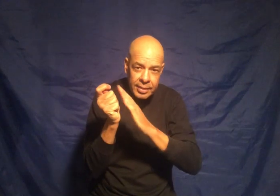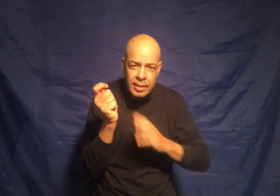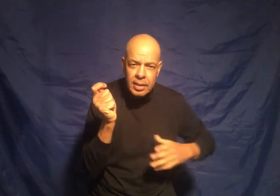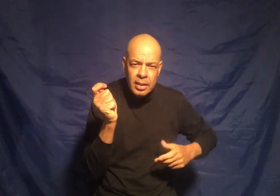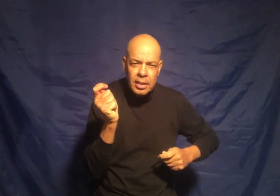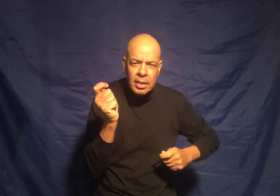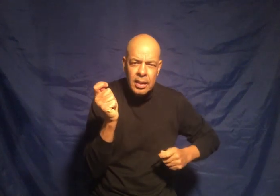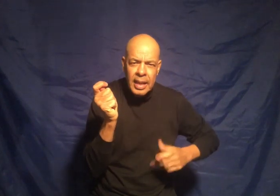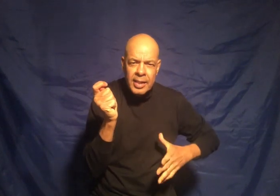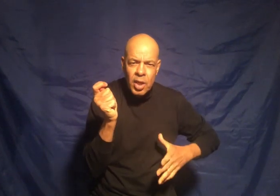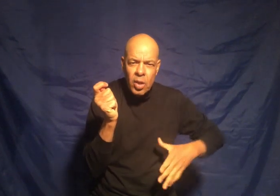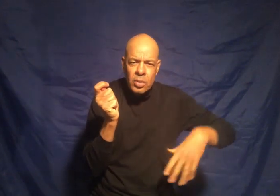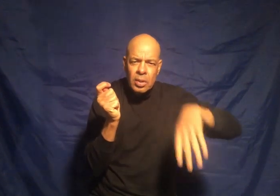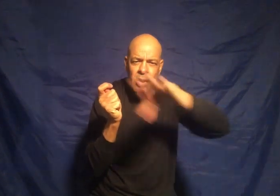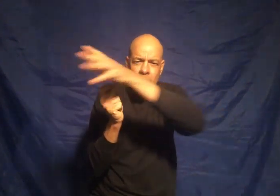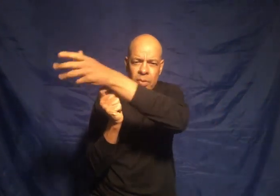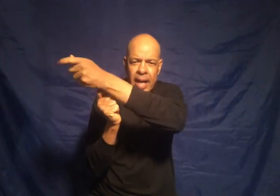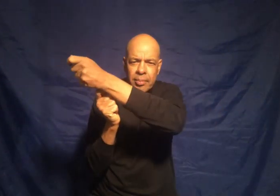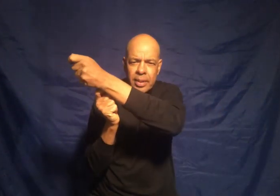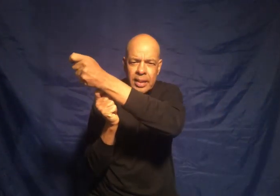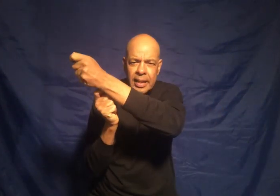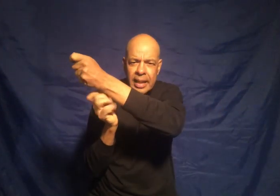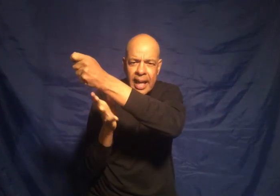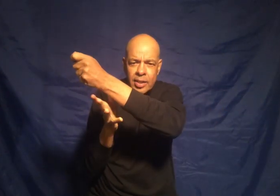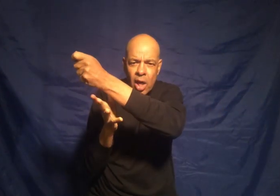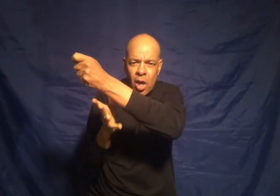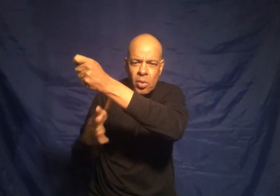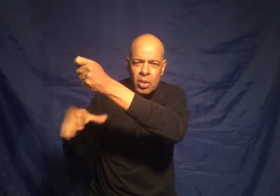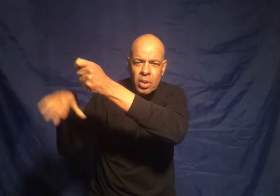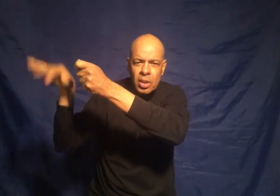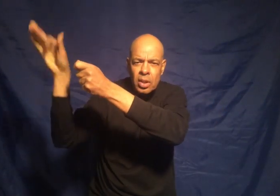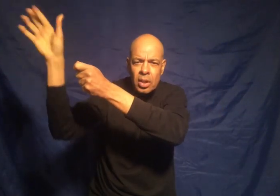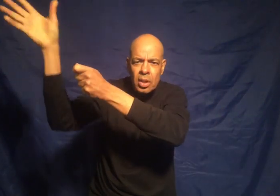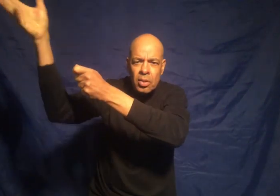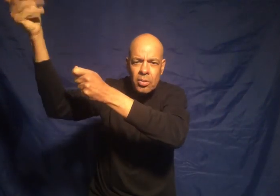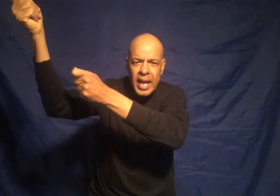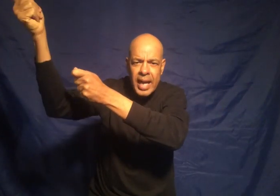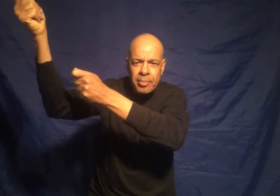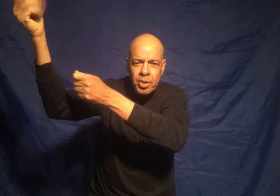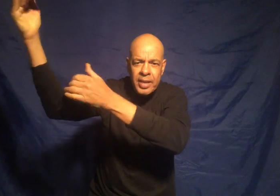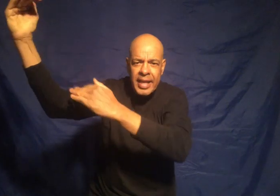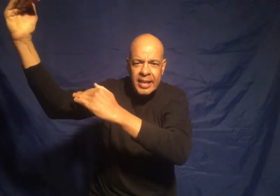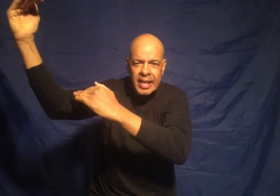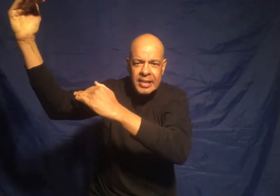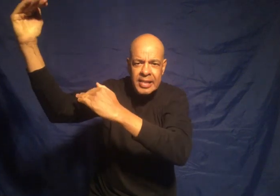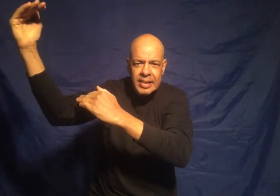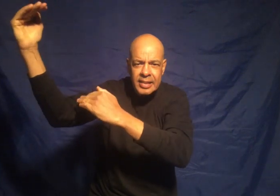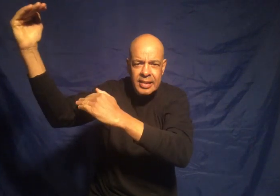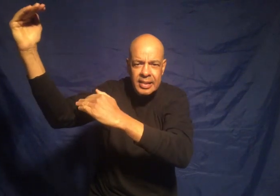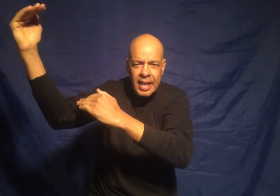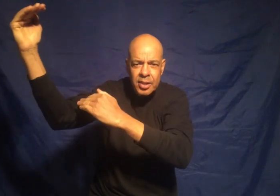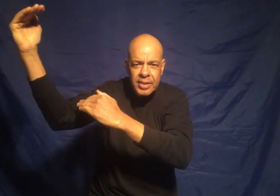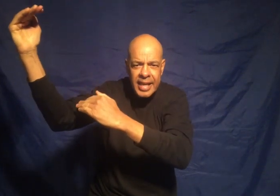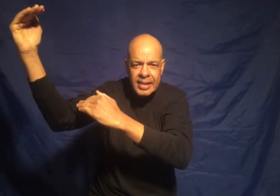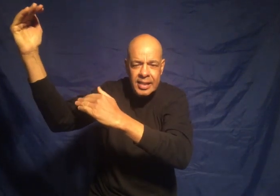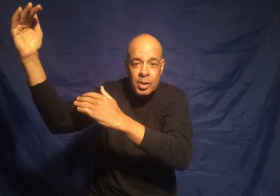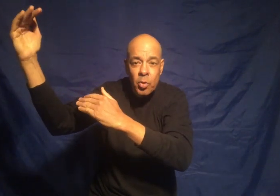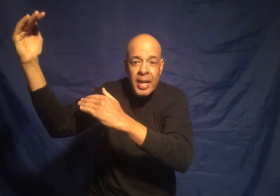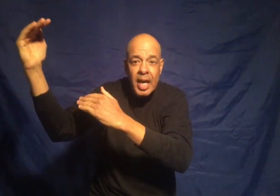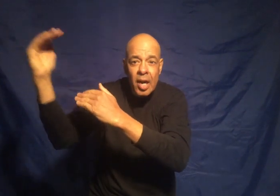let go grab let go grab creating that distance I created this no matter how